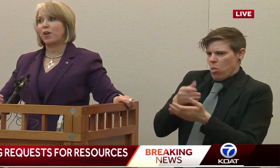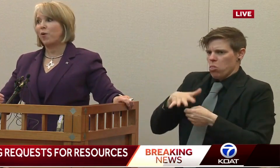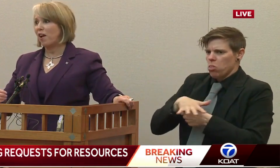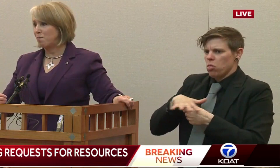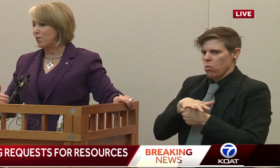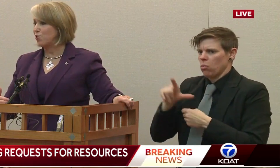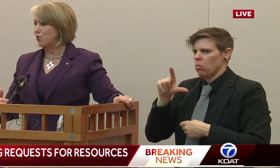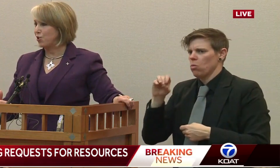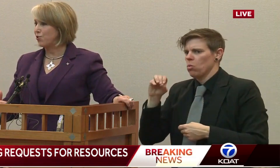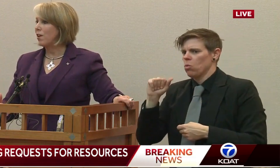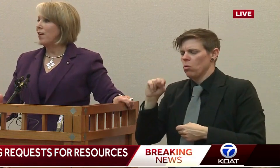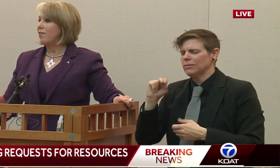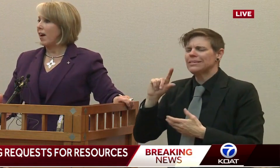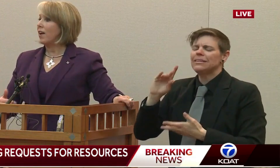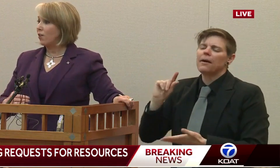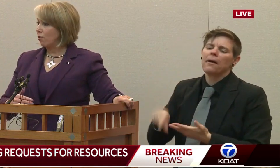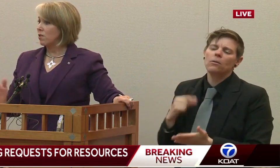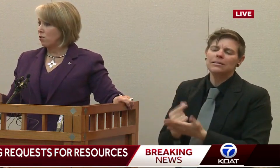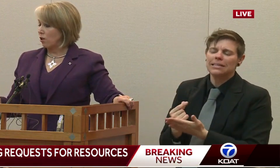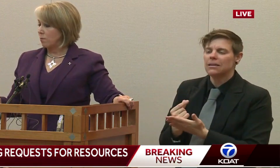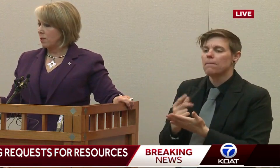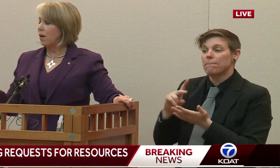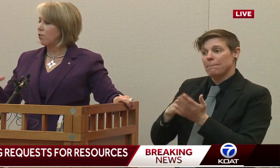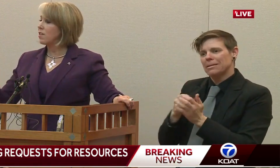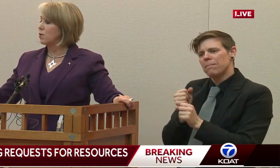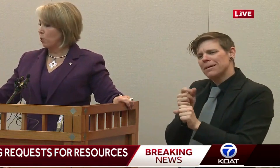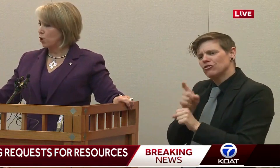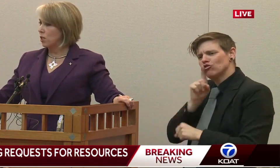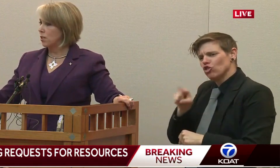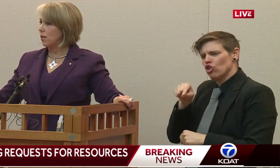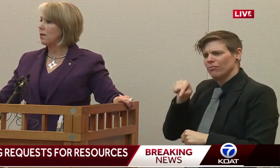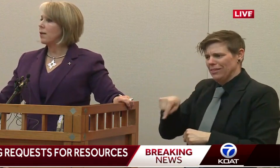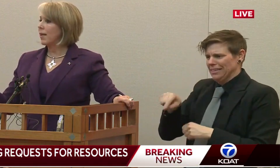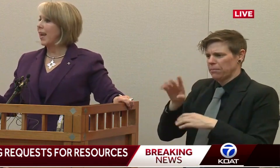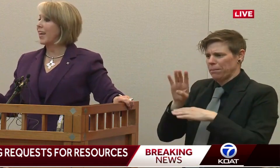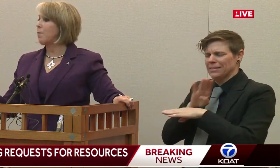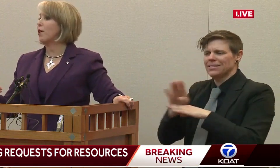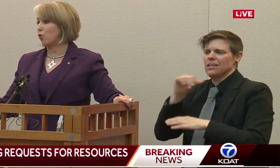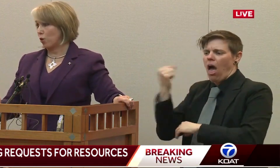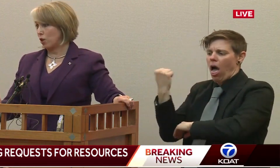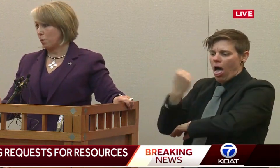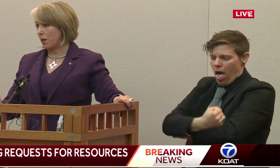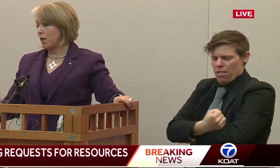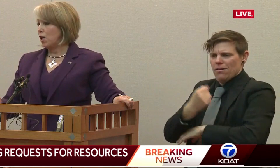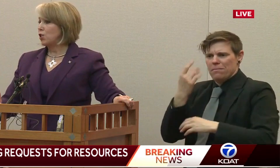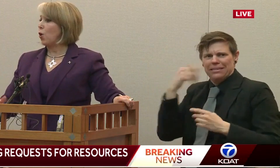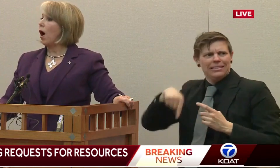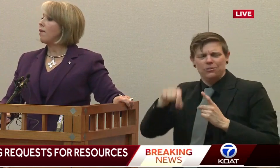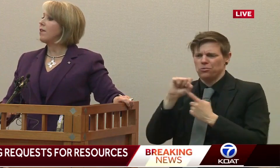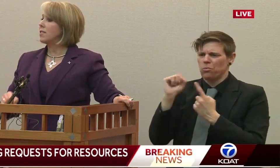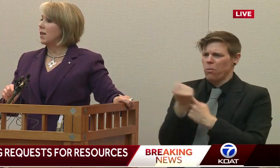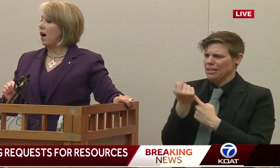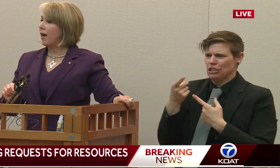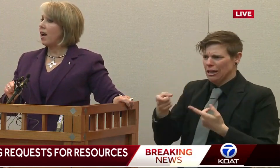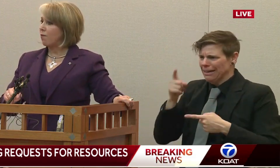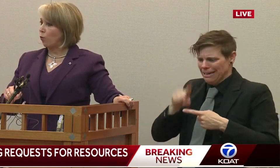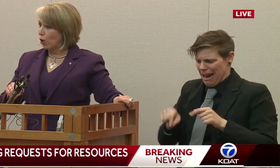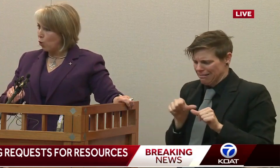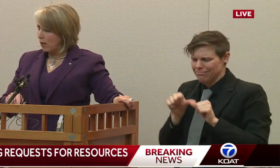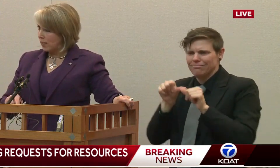to make sure that we don't have businesses that under this emergency can't keep their doors open. So I